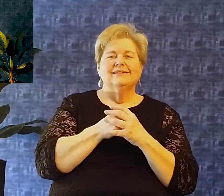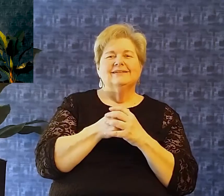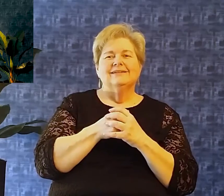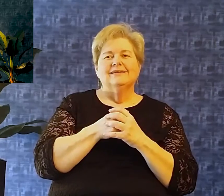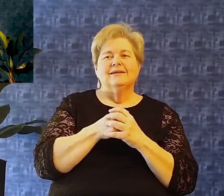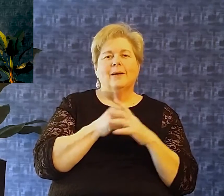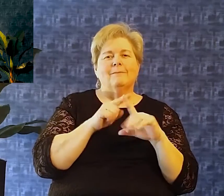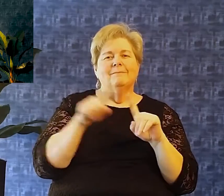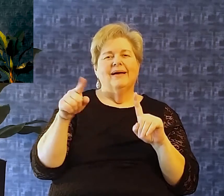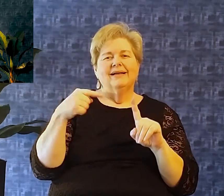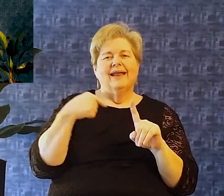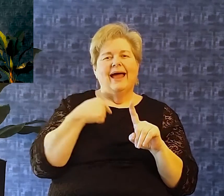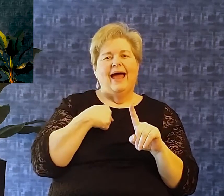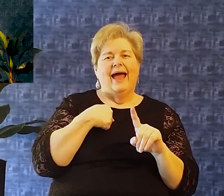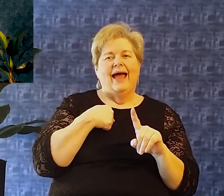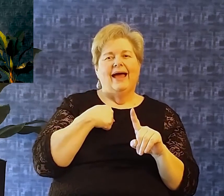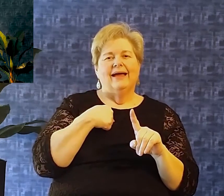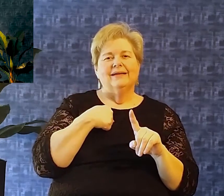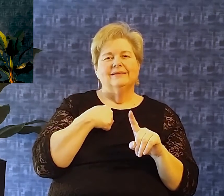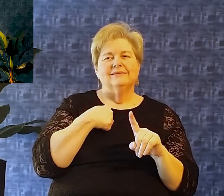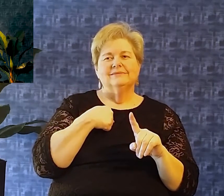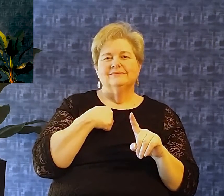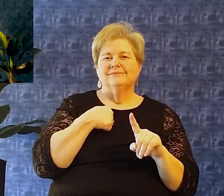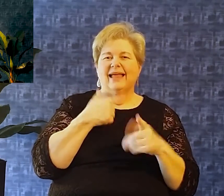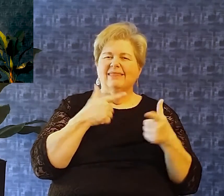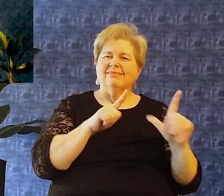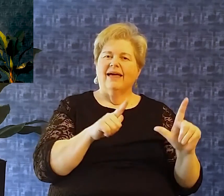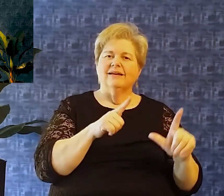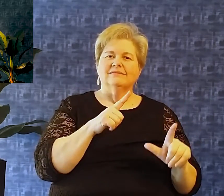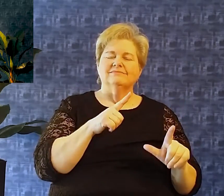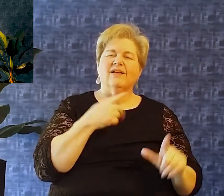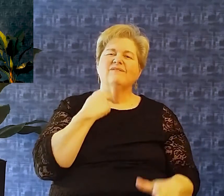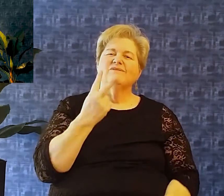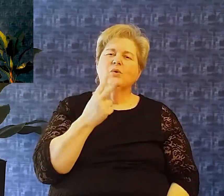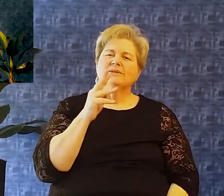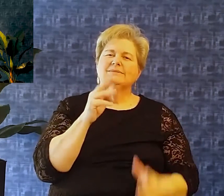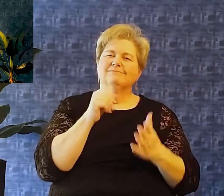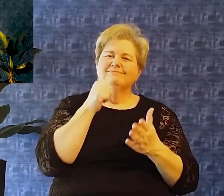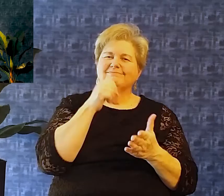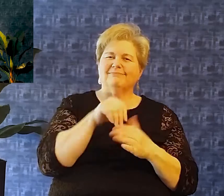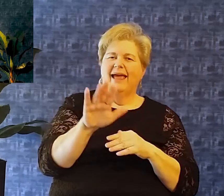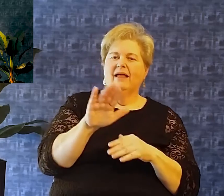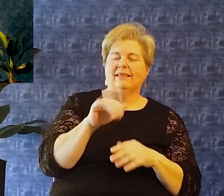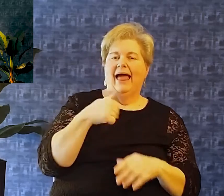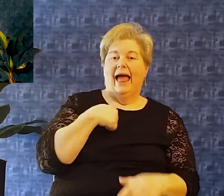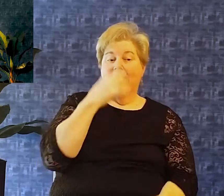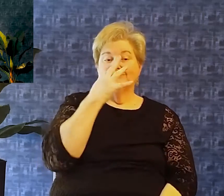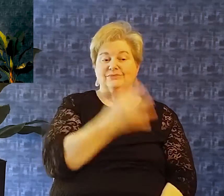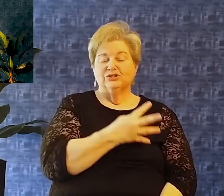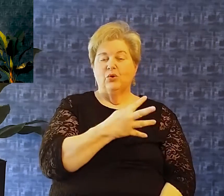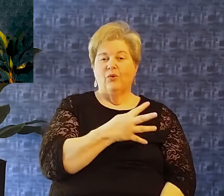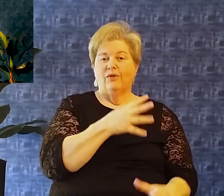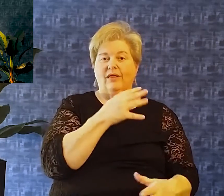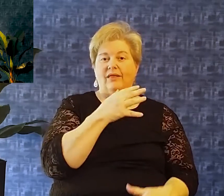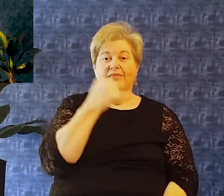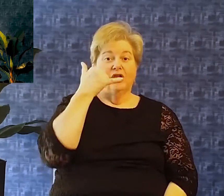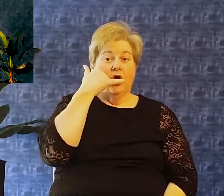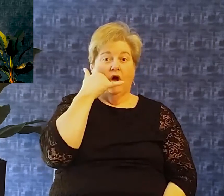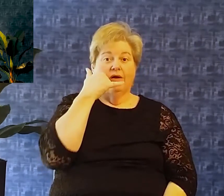I don't know who it was But I sent it to voicemail I ignored the call But here it